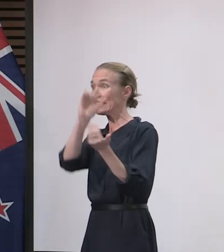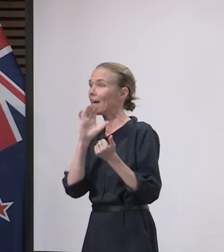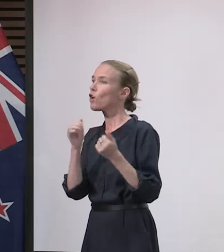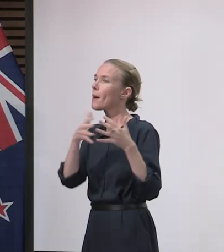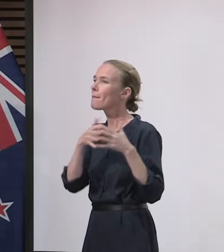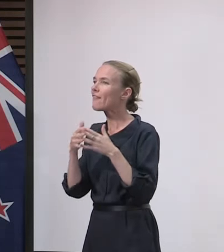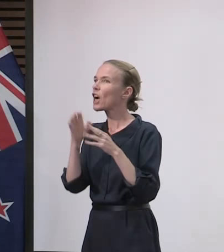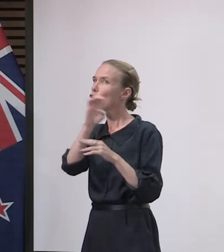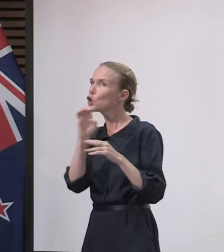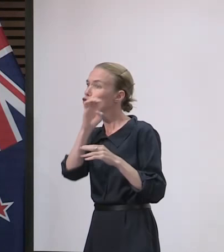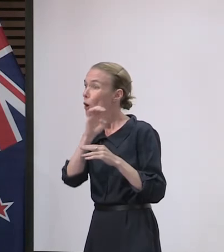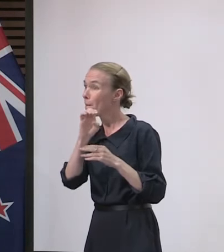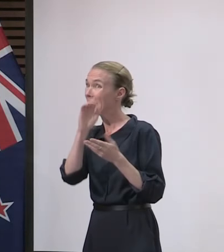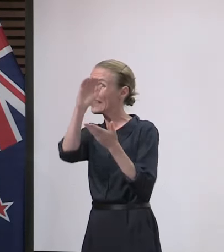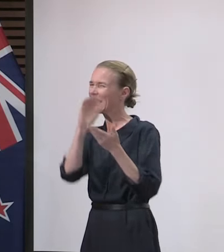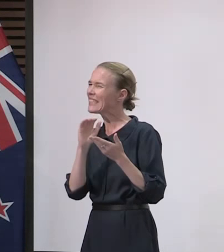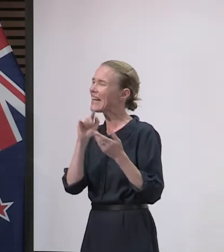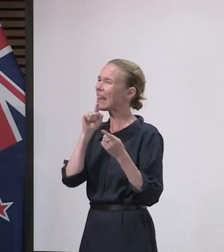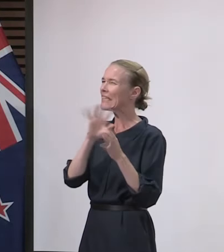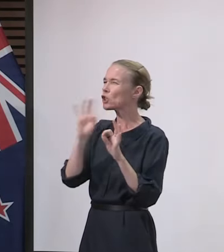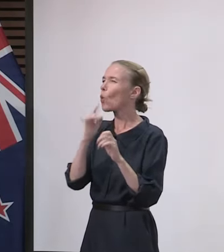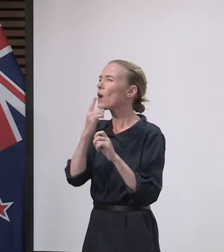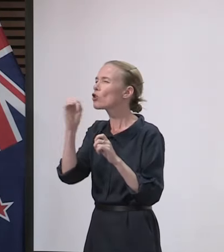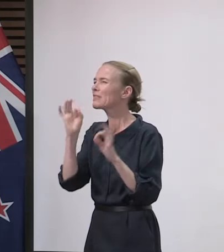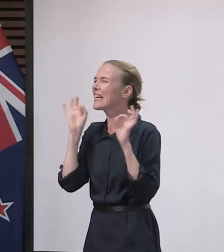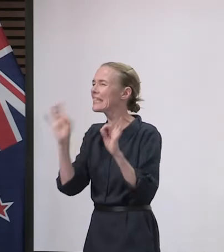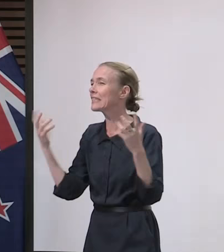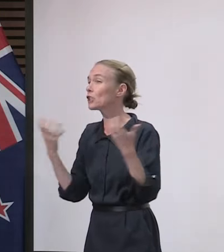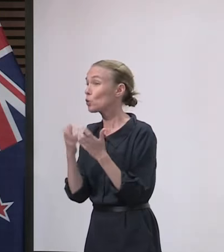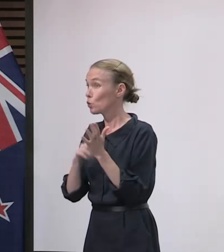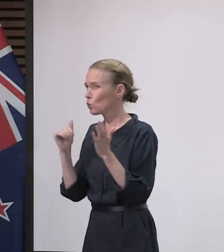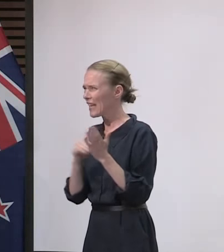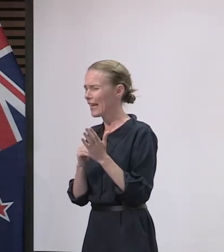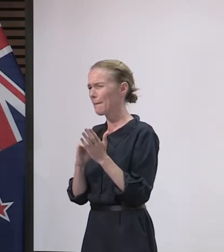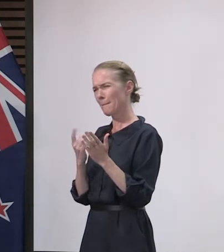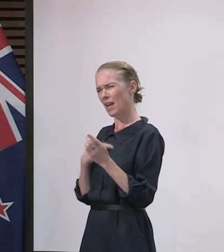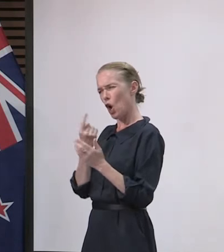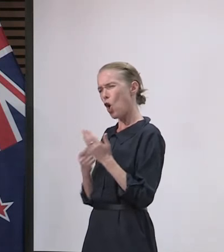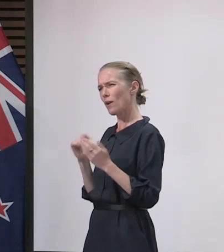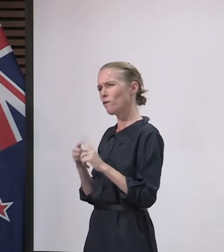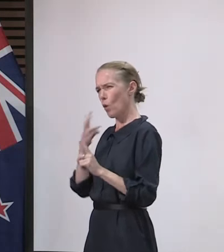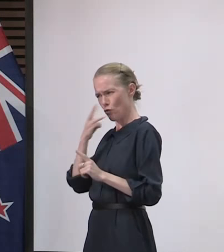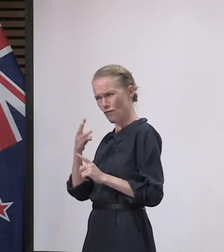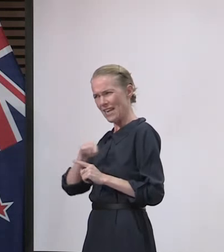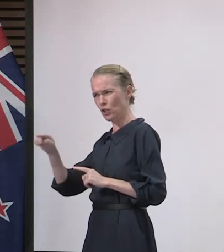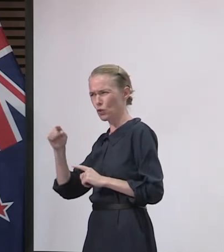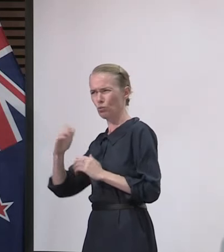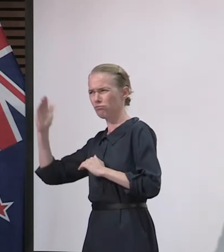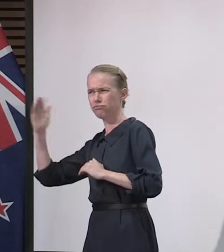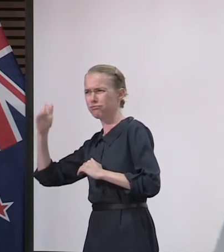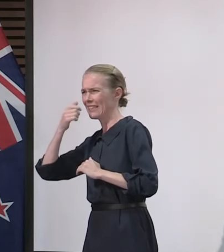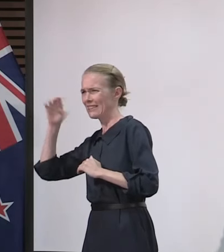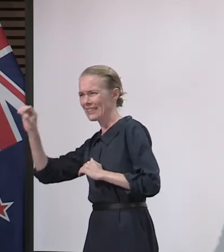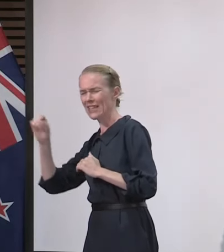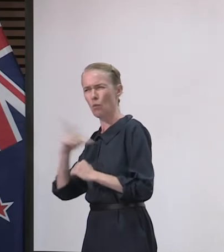or pregnant women who they haven't had a chance to vaccinate yet. Although we've been seven weeks now since vaccination opened up to those